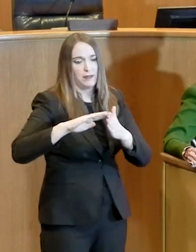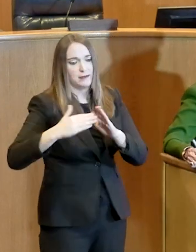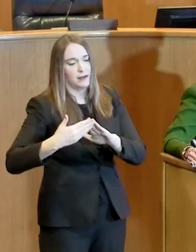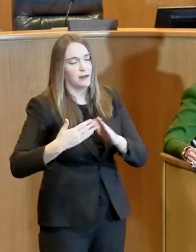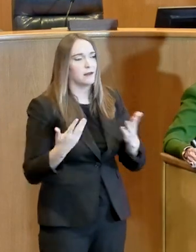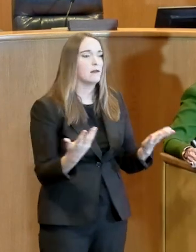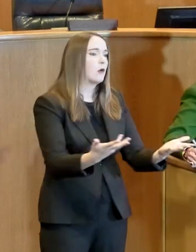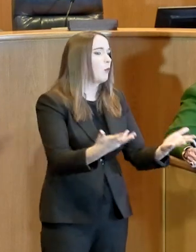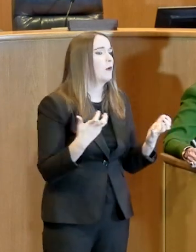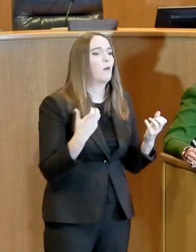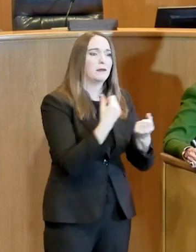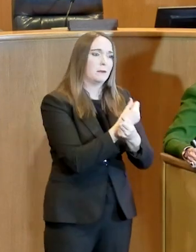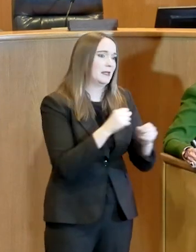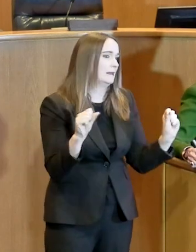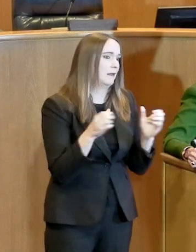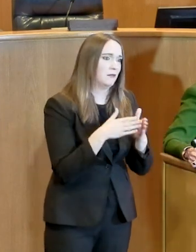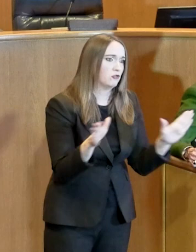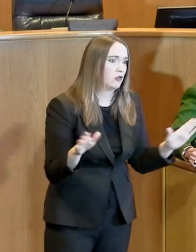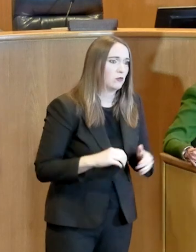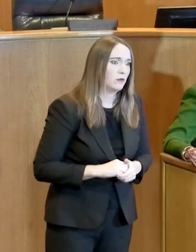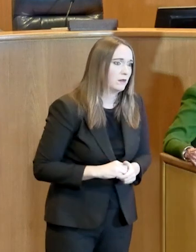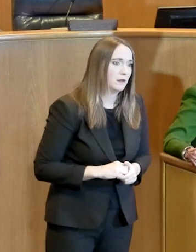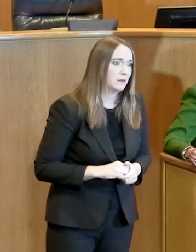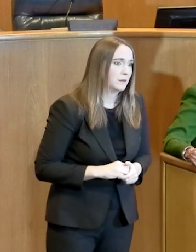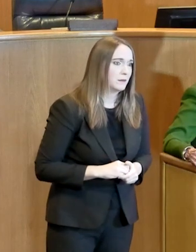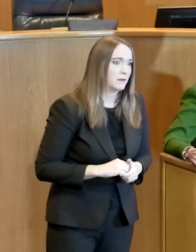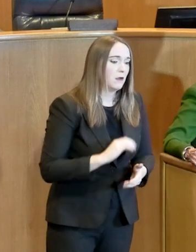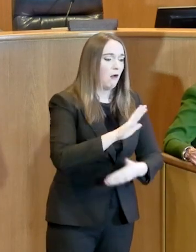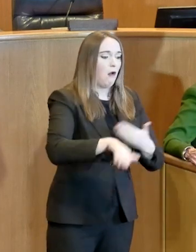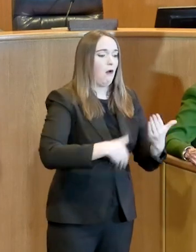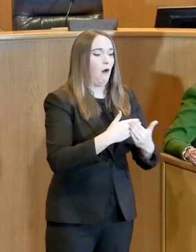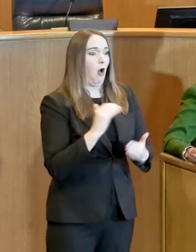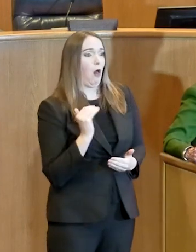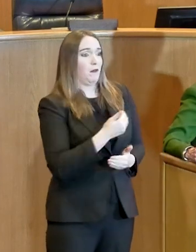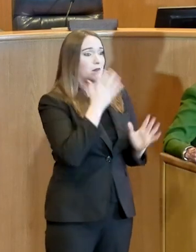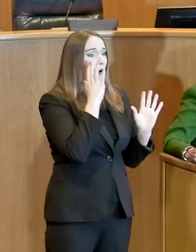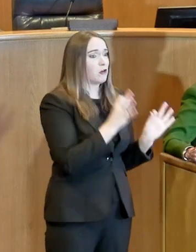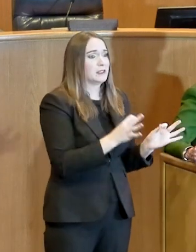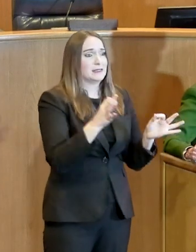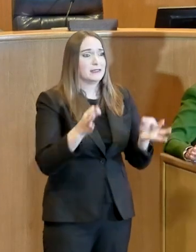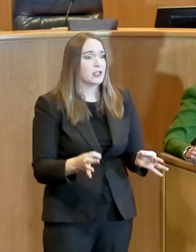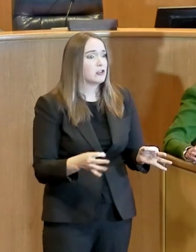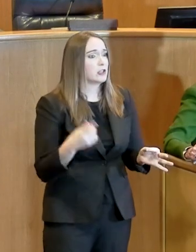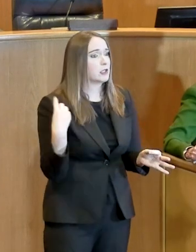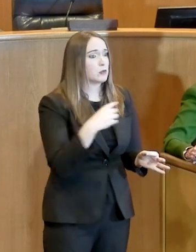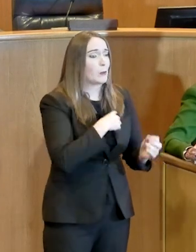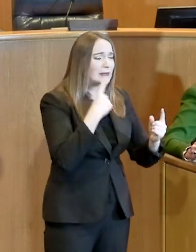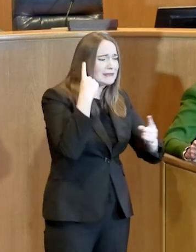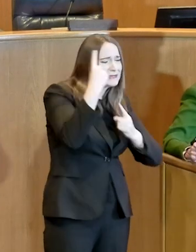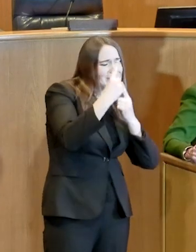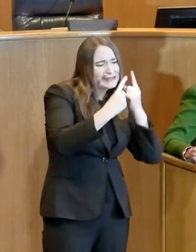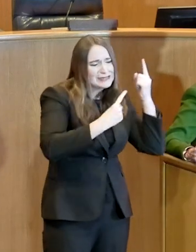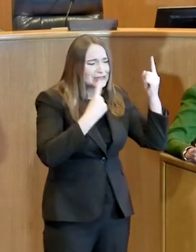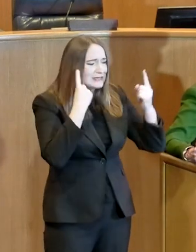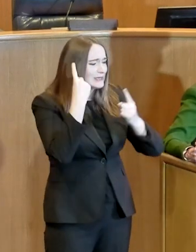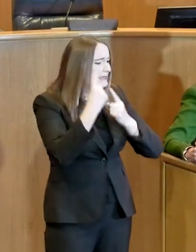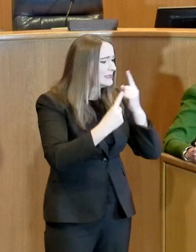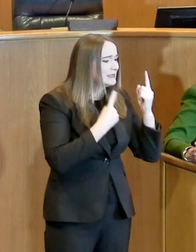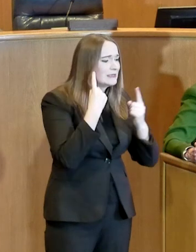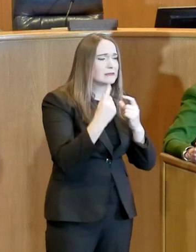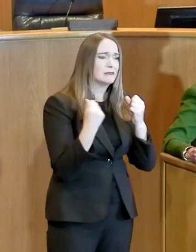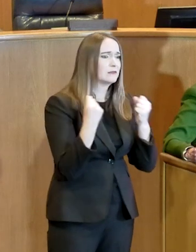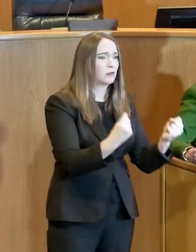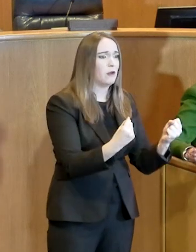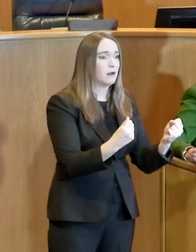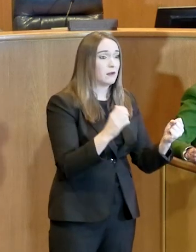done as mayors or the judge and the commissioners has been done lightly. We're well aware this is a huge problem